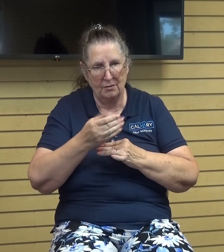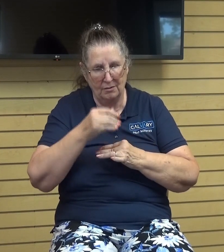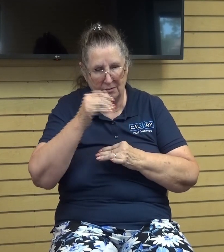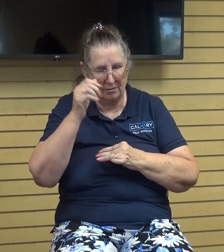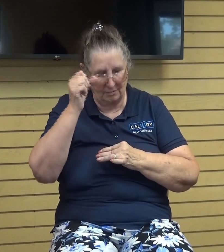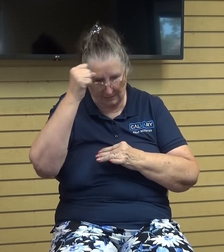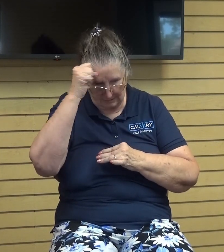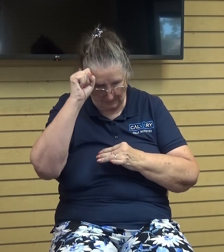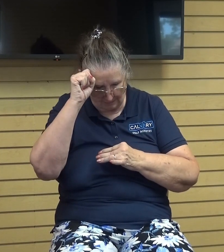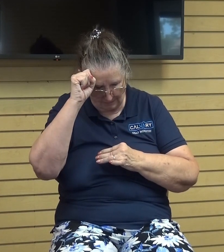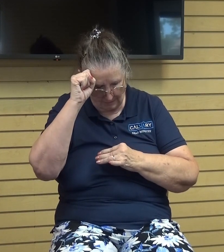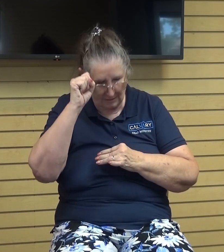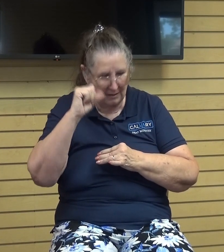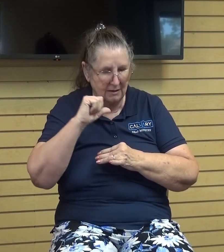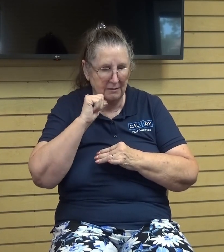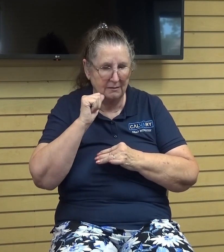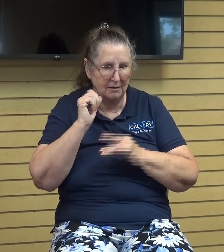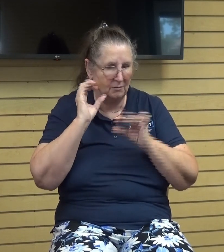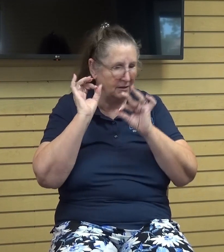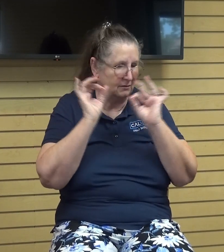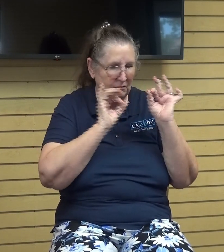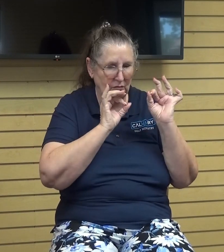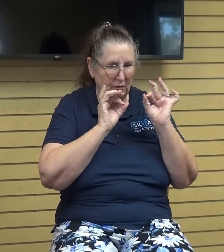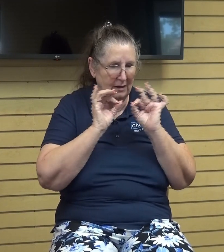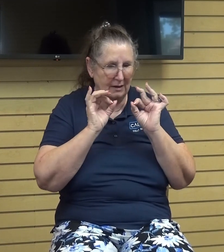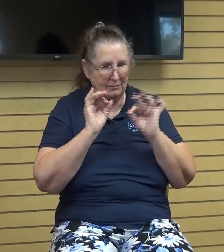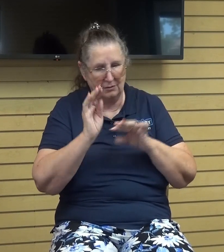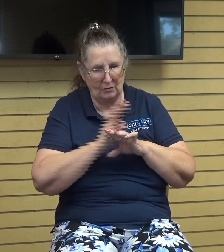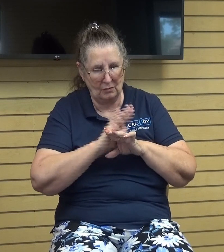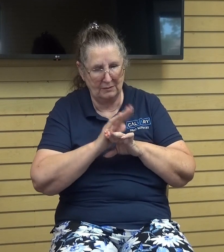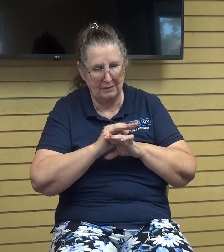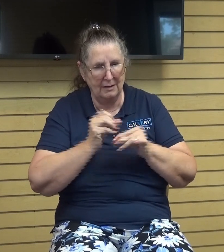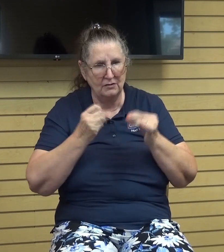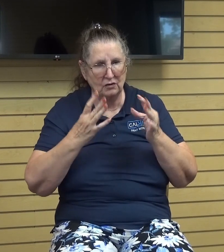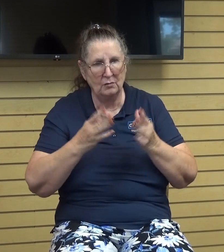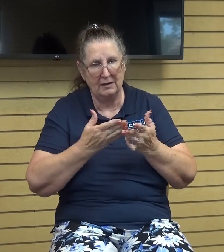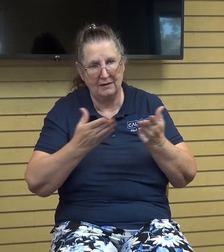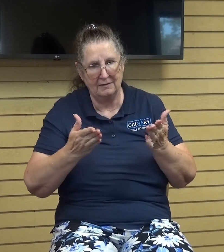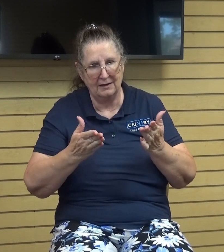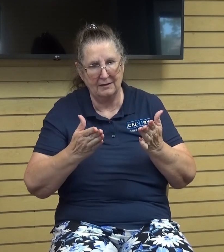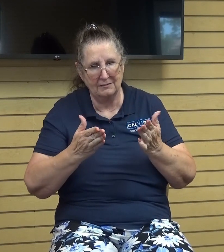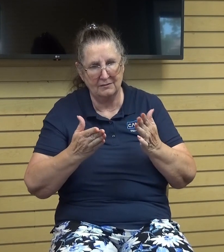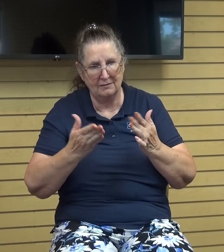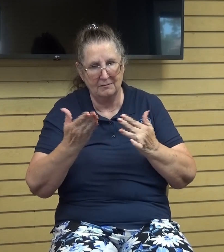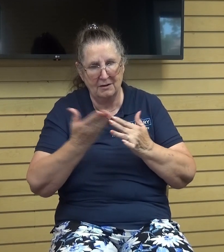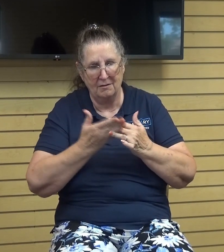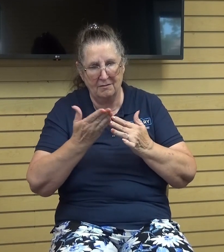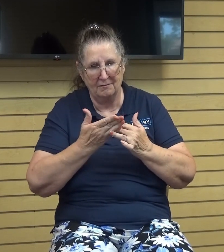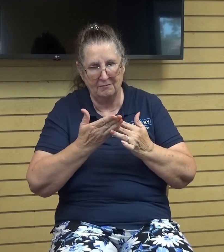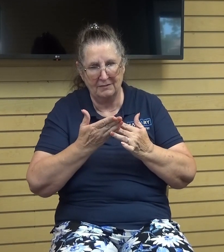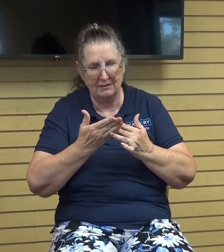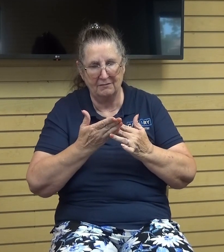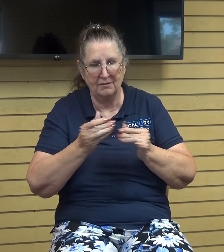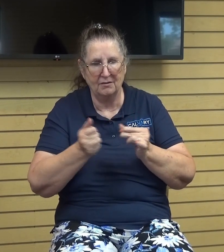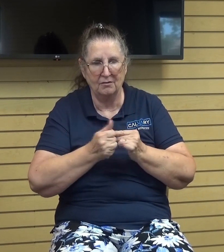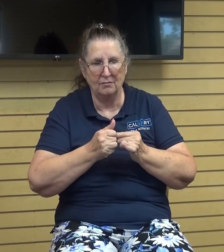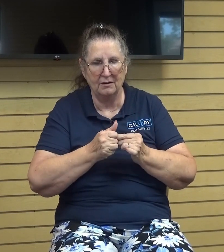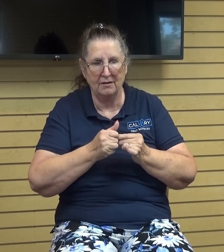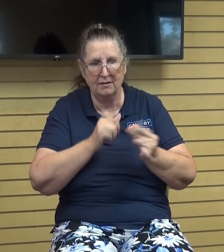an excuse because we're all busy there's so many things that can keep us from the lord and this weekend was one of those mountaintop moments um